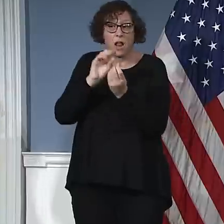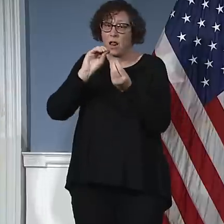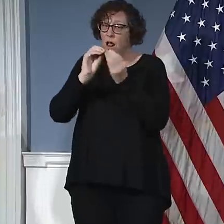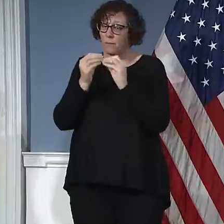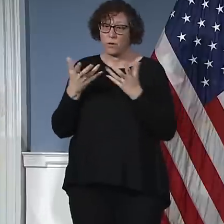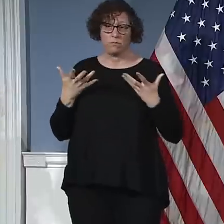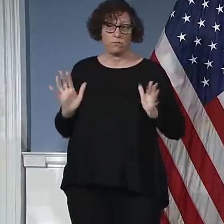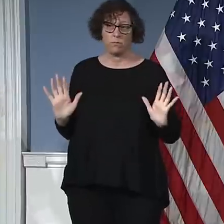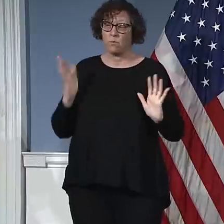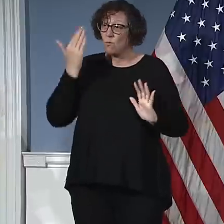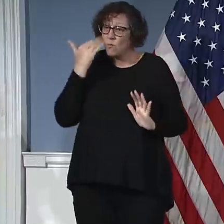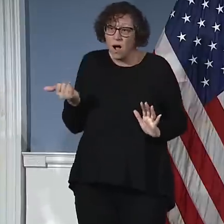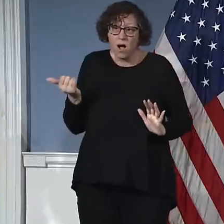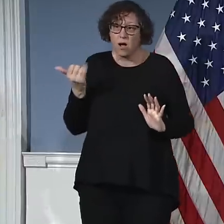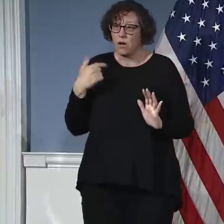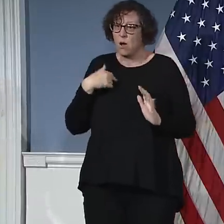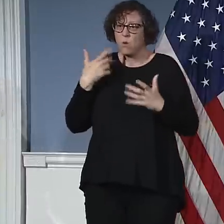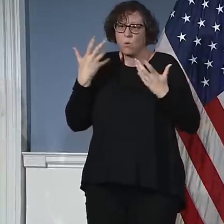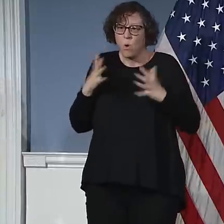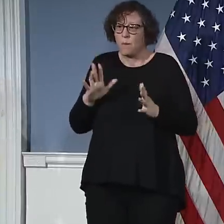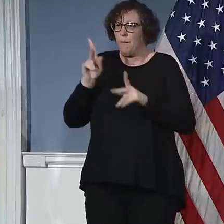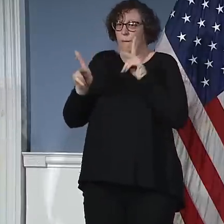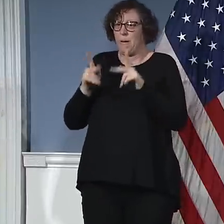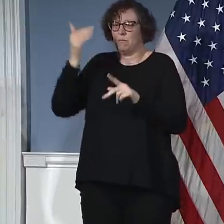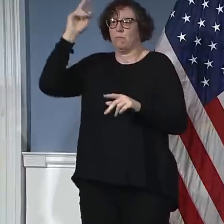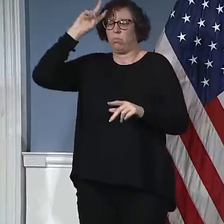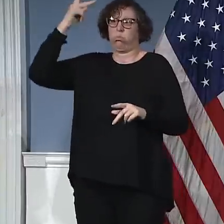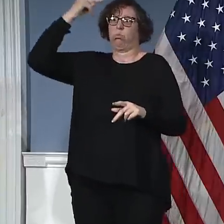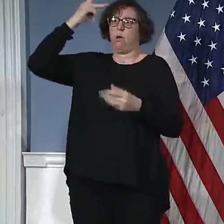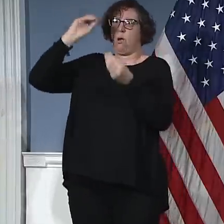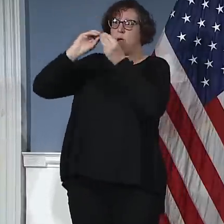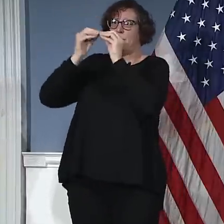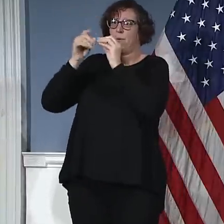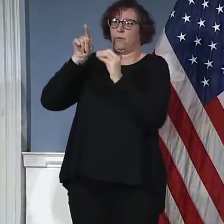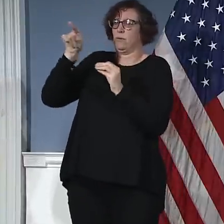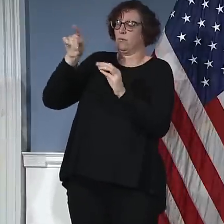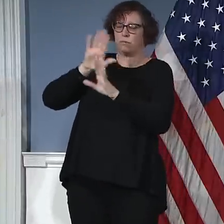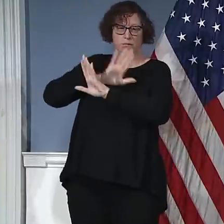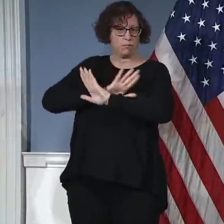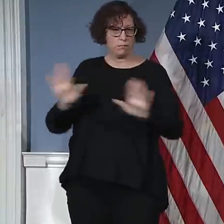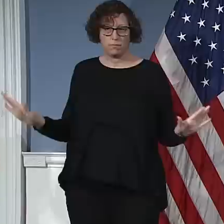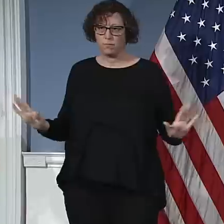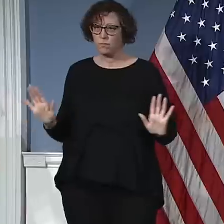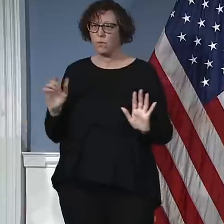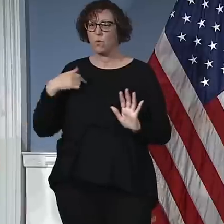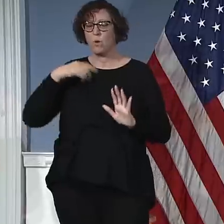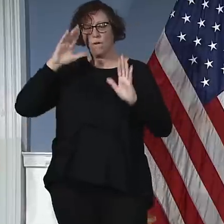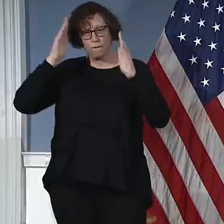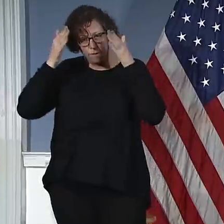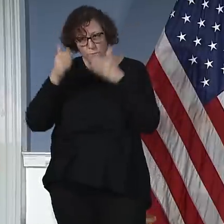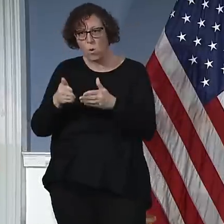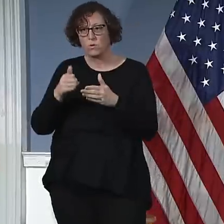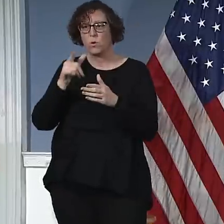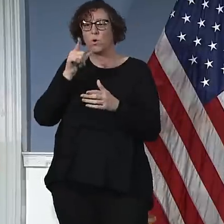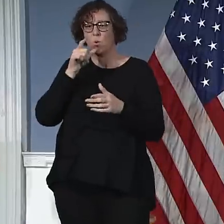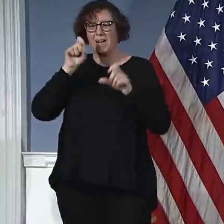and that's ever-changing. We're going to talk in terms of ability to serve people. Everything is changing by the hour.